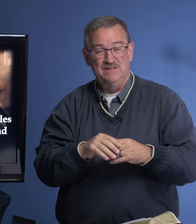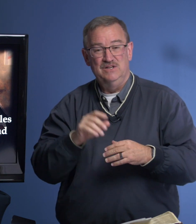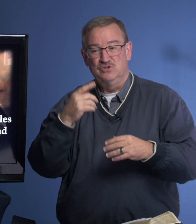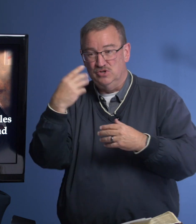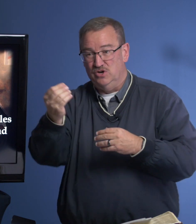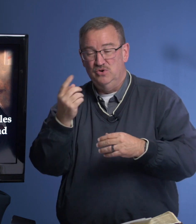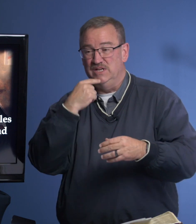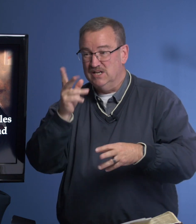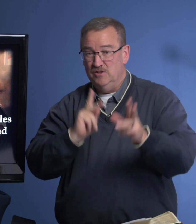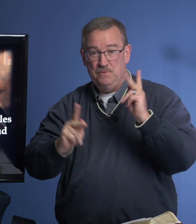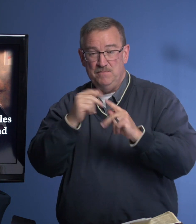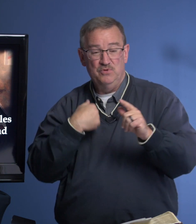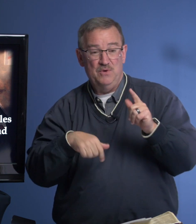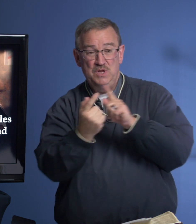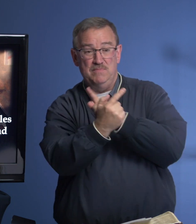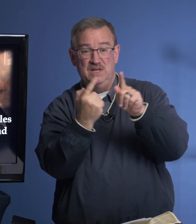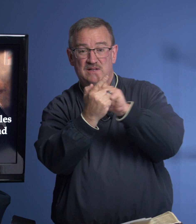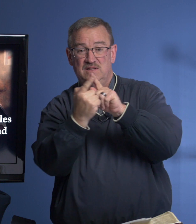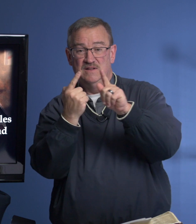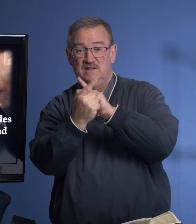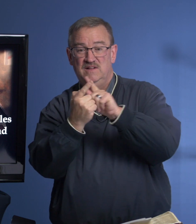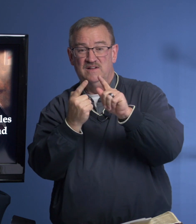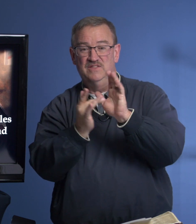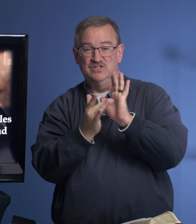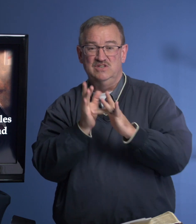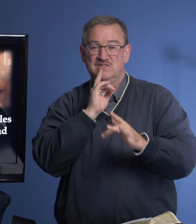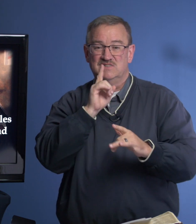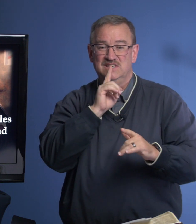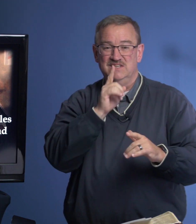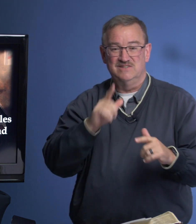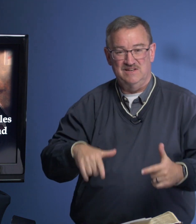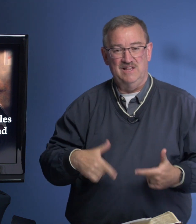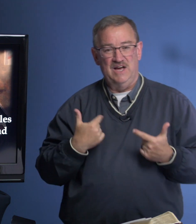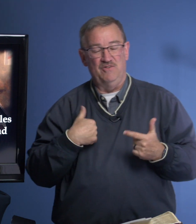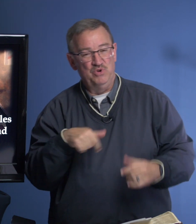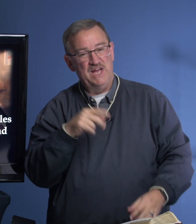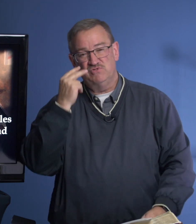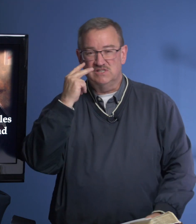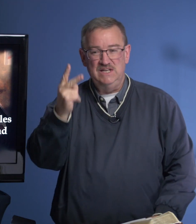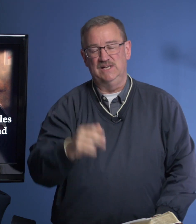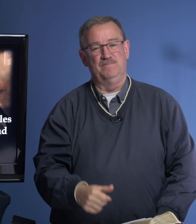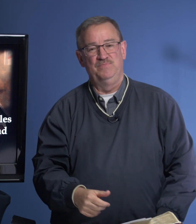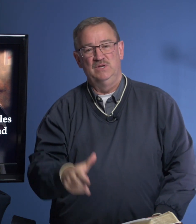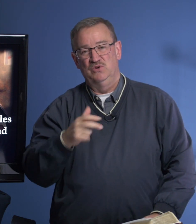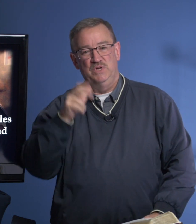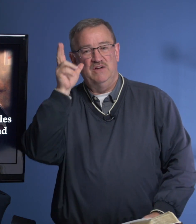to go and tell the people that we meet that Jesus is alive. We have seen him. We have